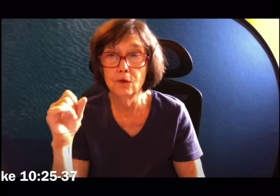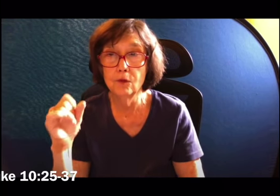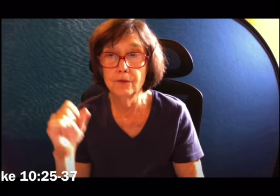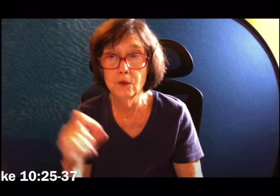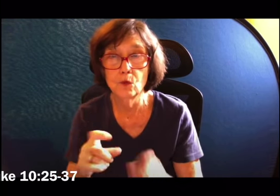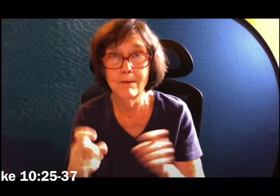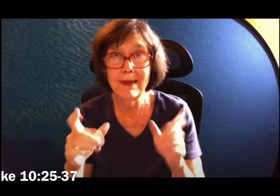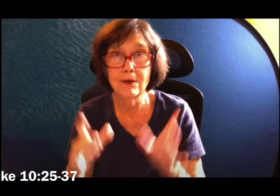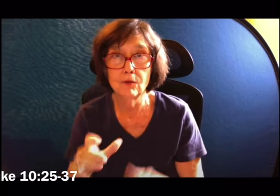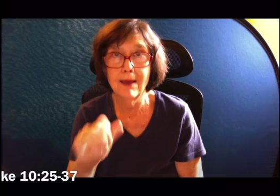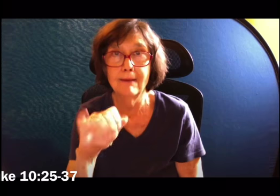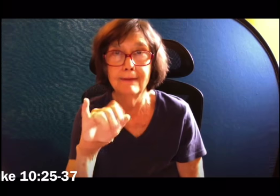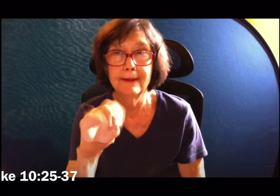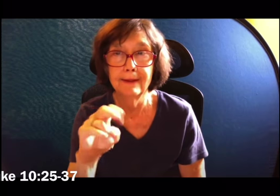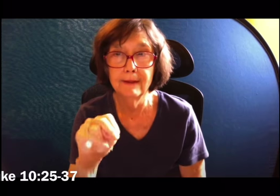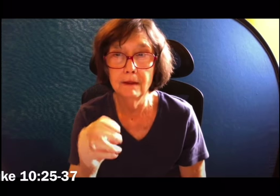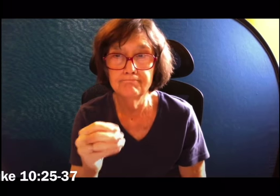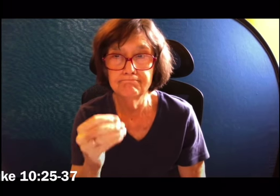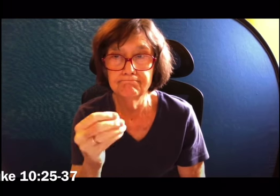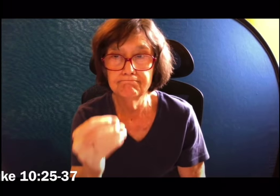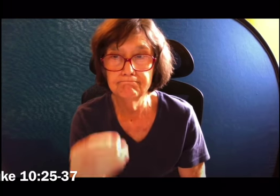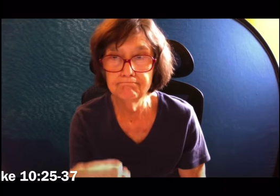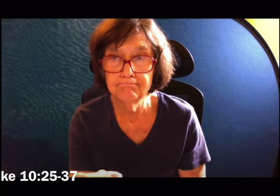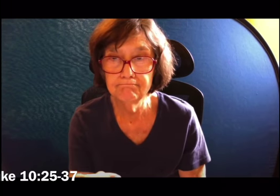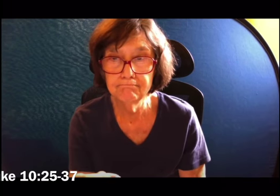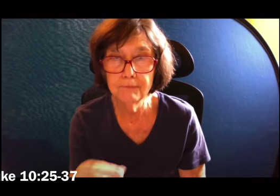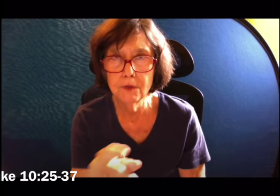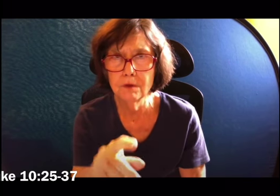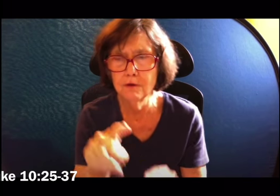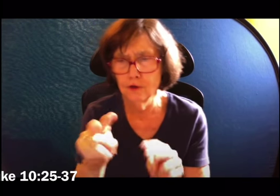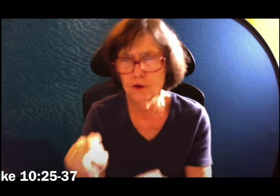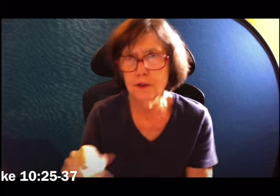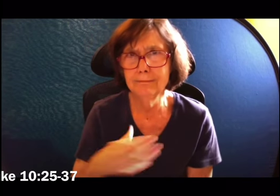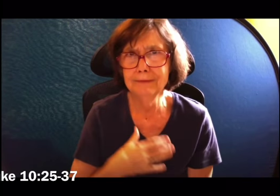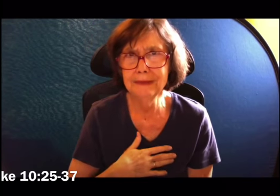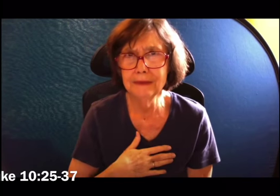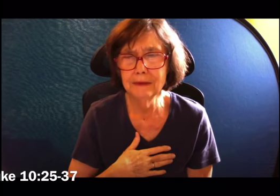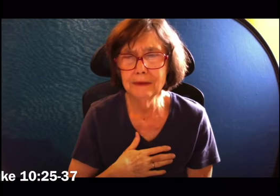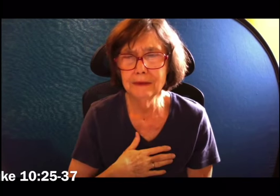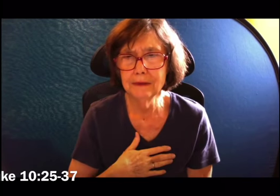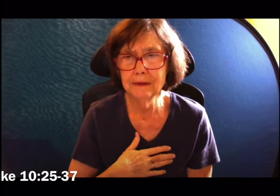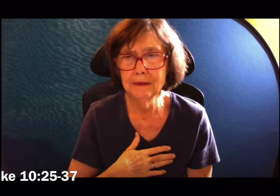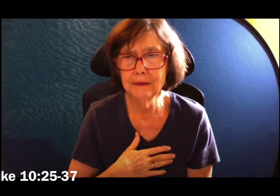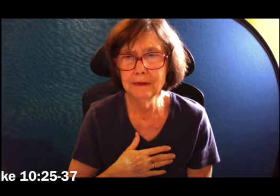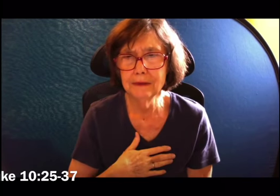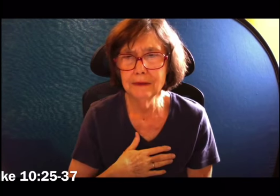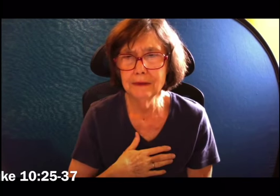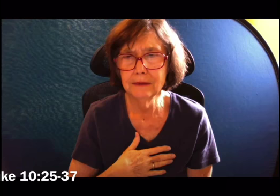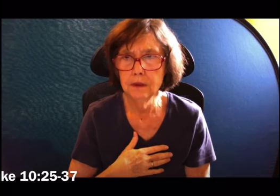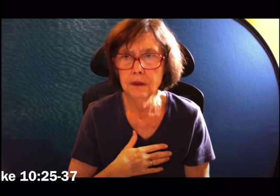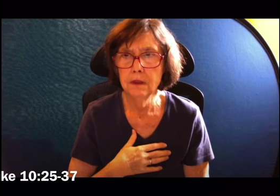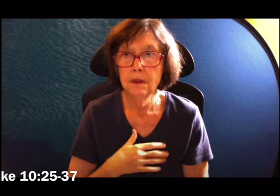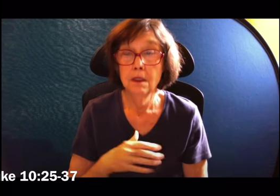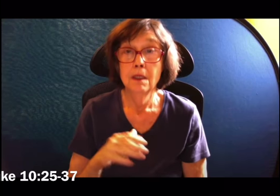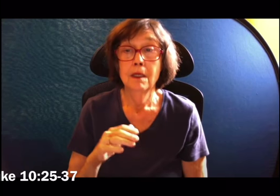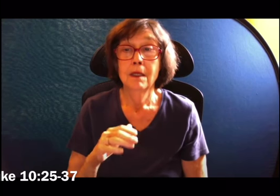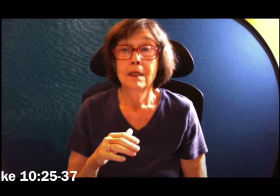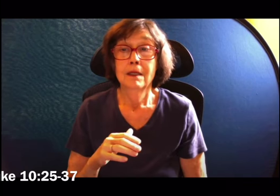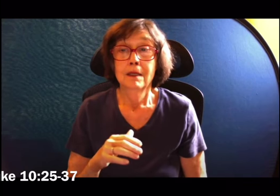the instructions to take care of him. If you spend more than what I have given you, I shall repay